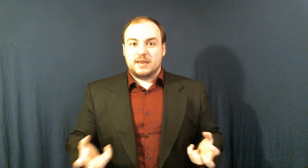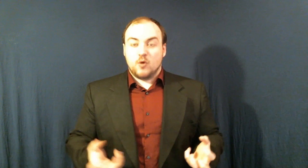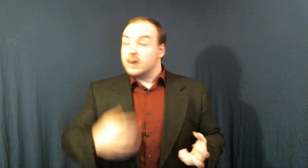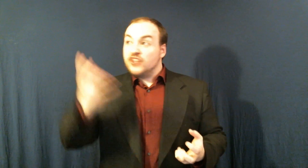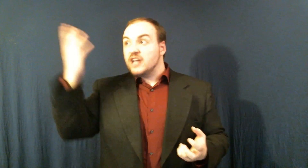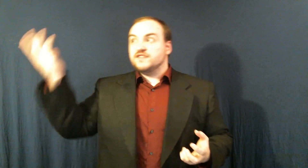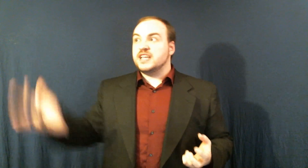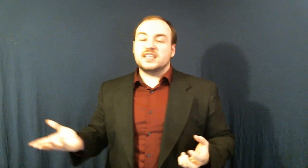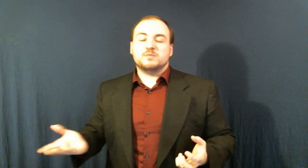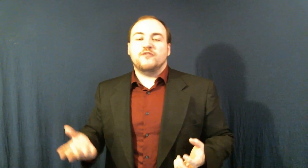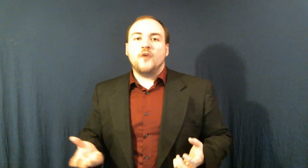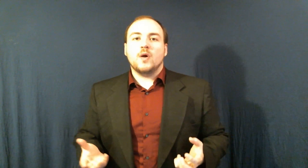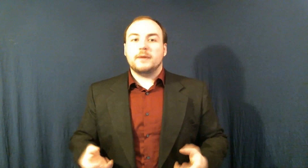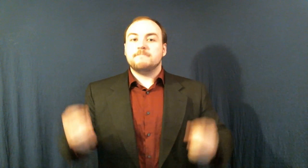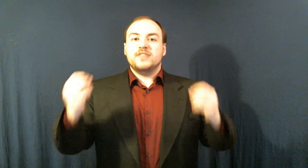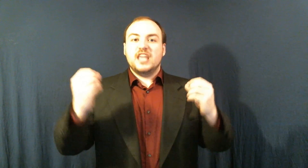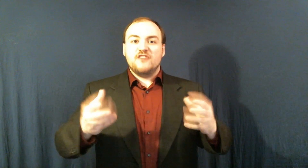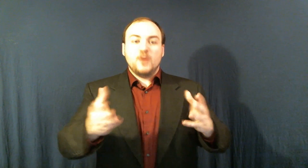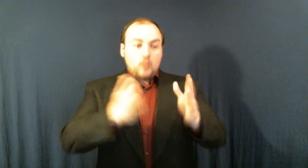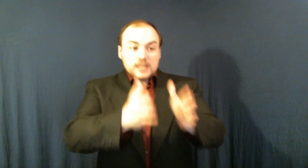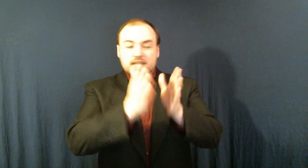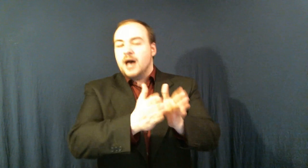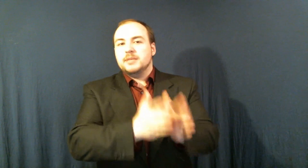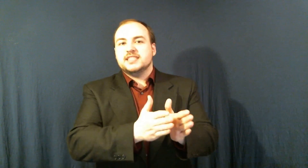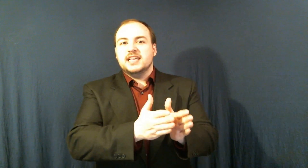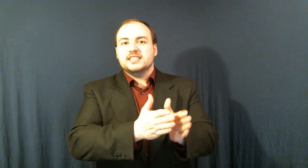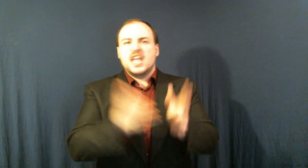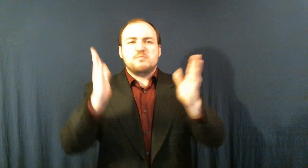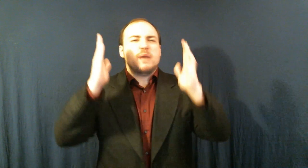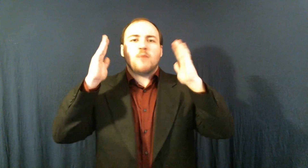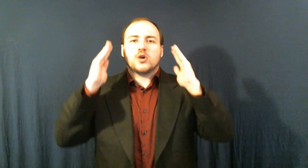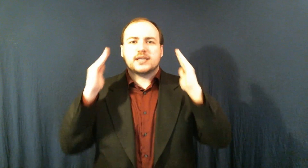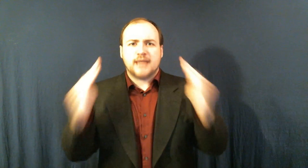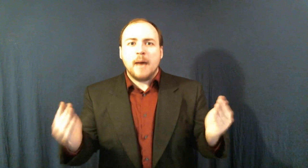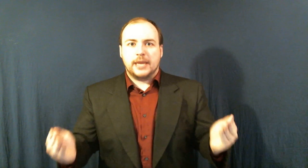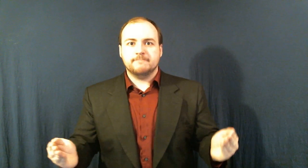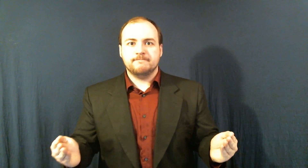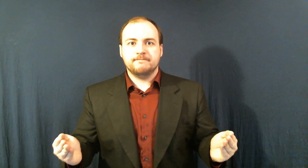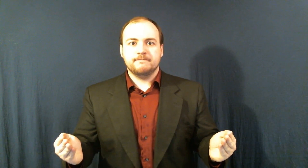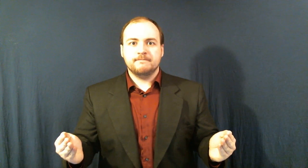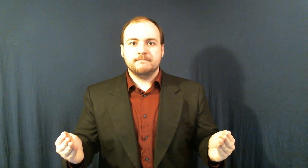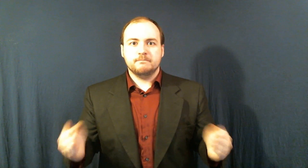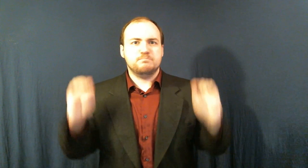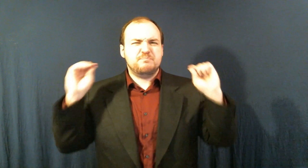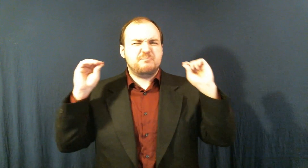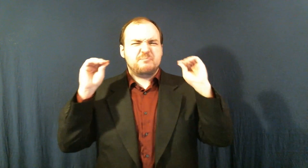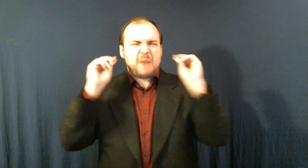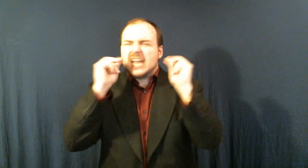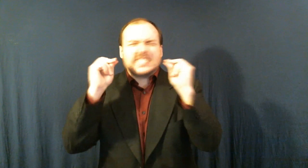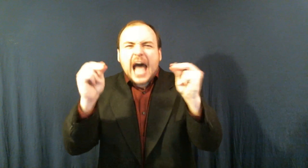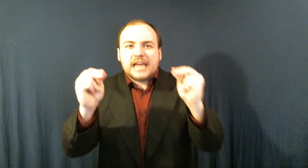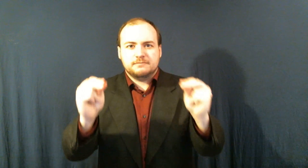anymore and I think I've said this before but if it was common sense it'd be more common But it's not